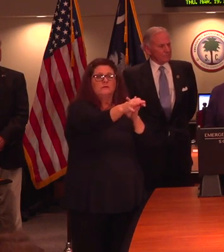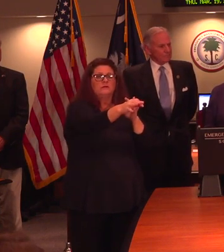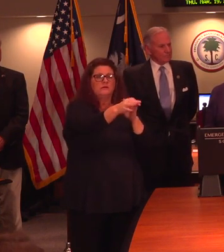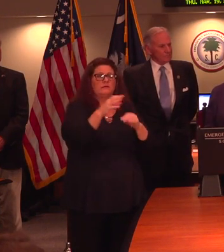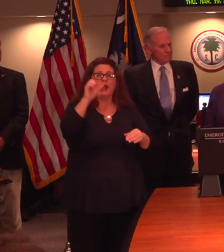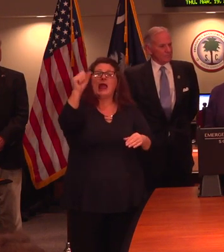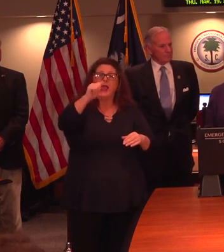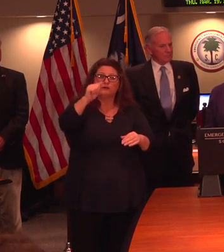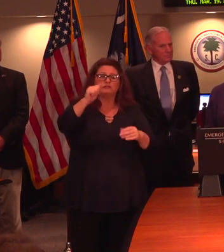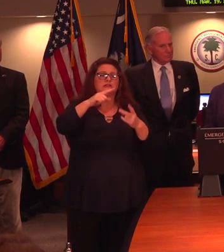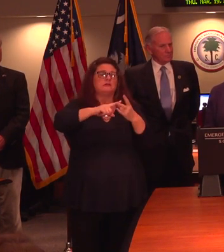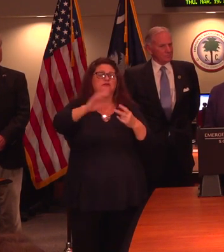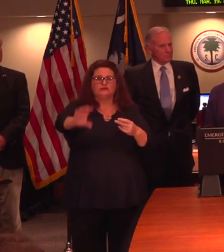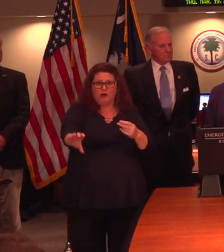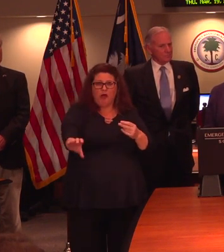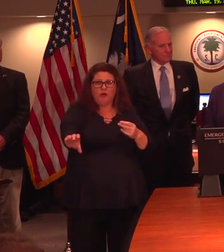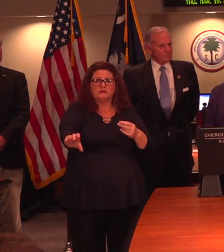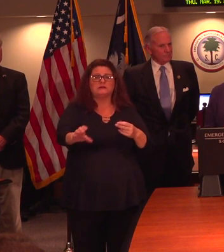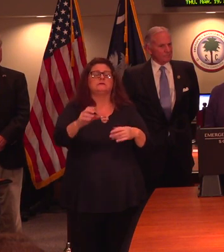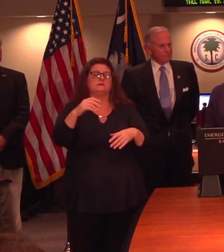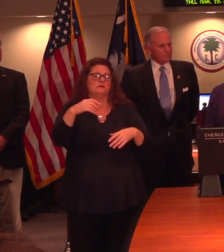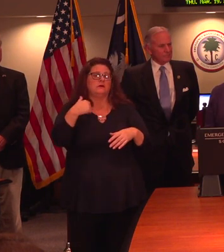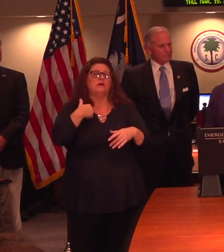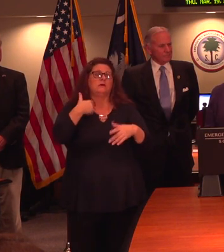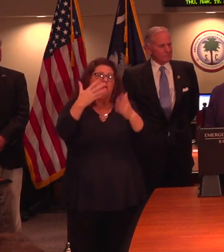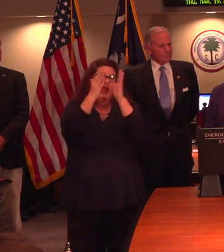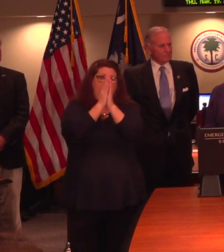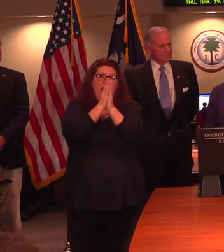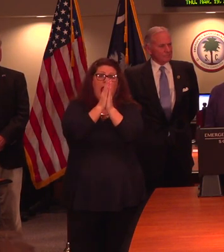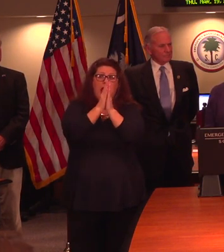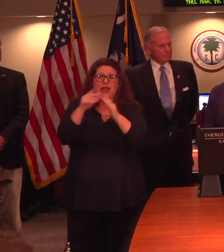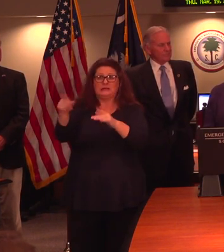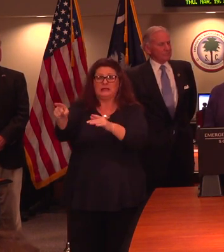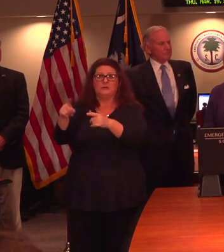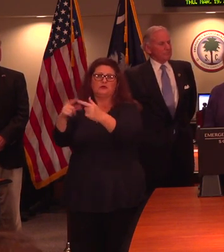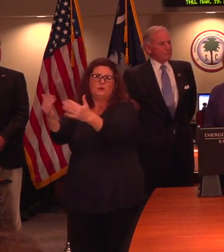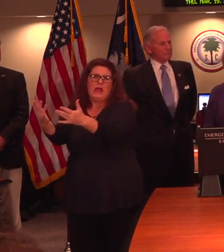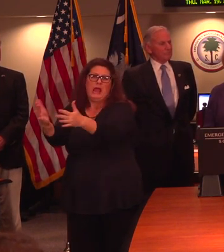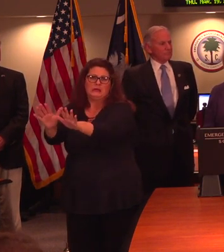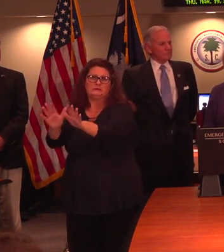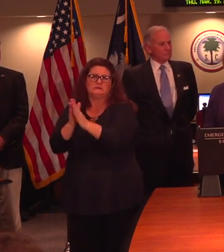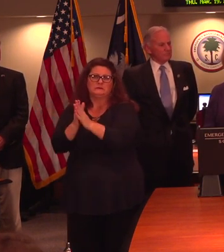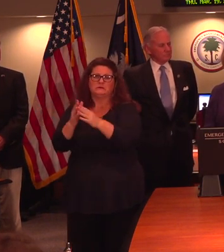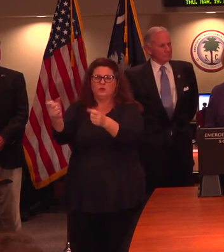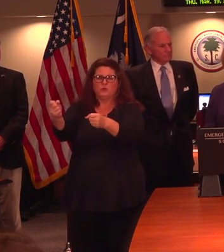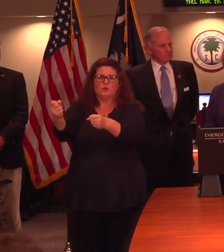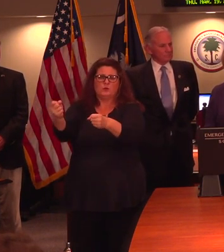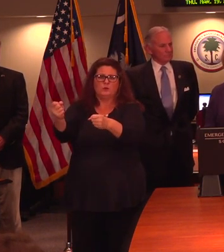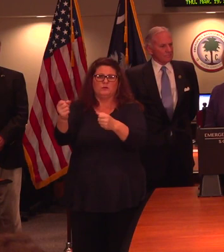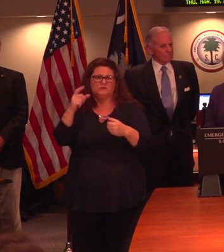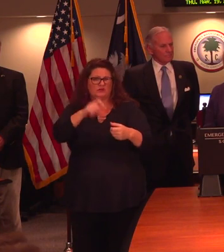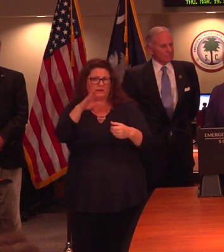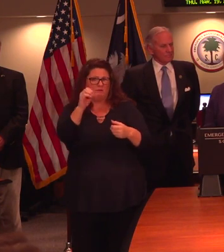other districts if they will wait so that we can make a unified announcement. I anticipate that that could come in the next few